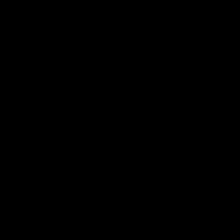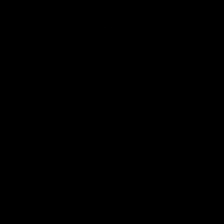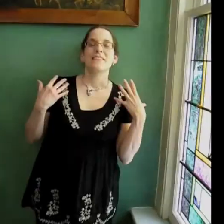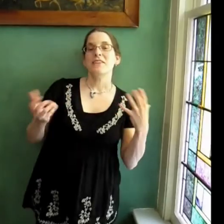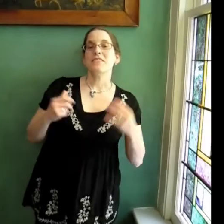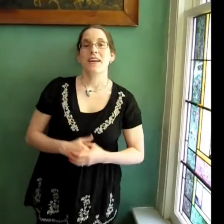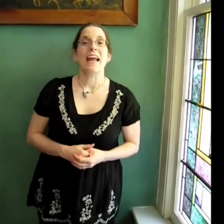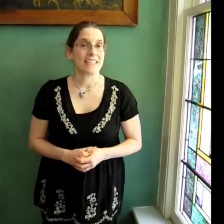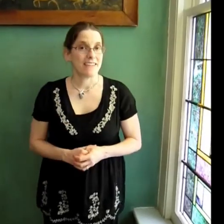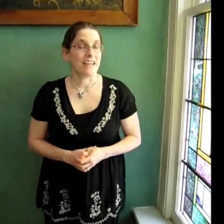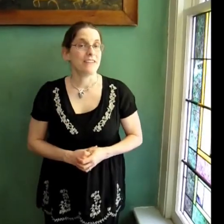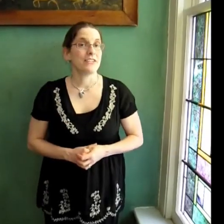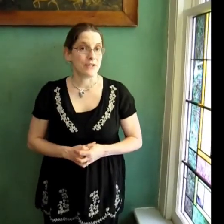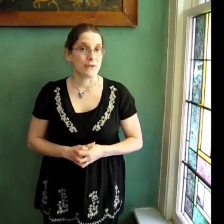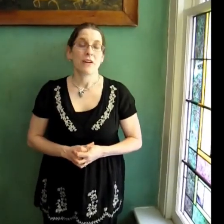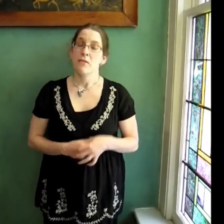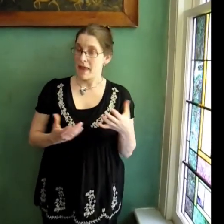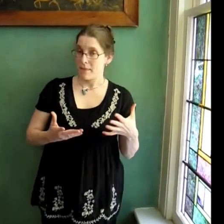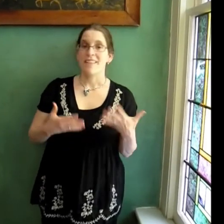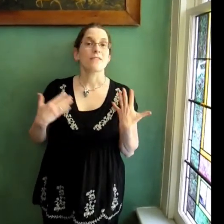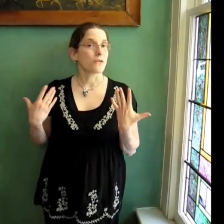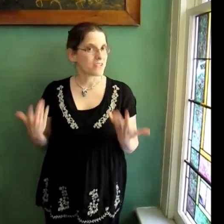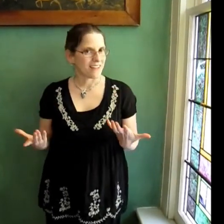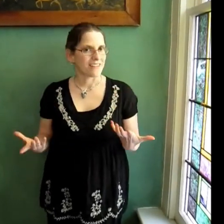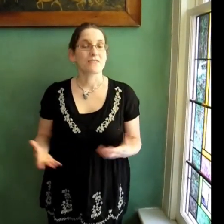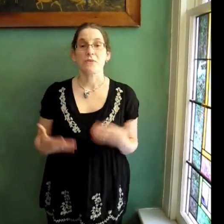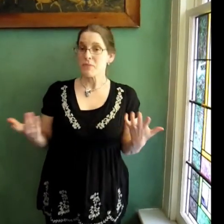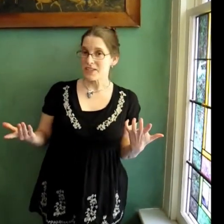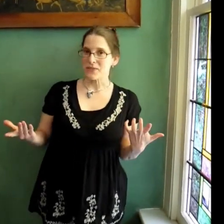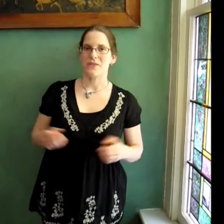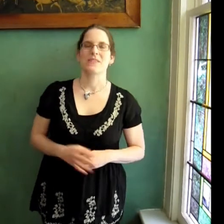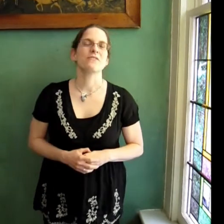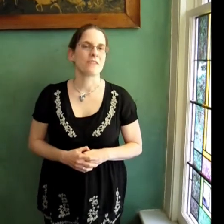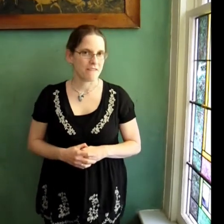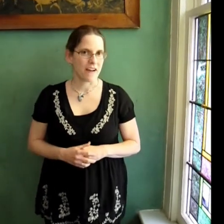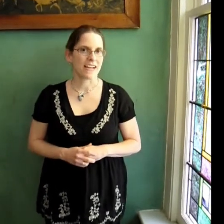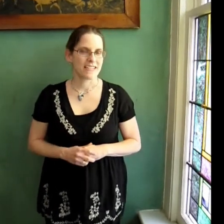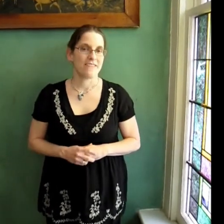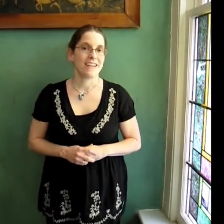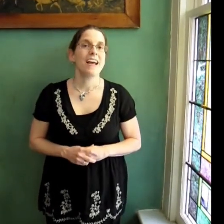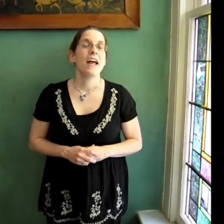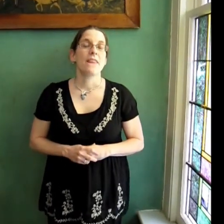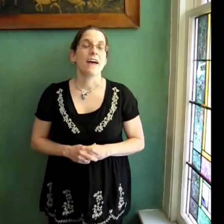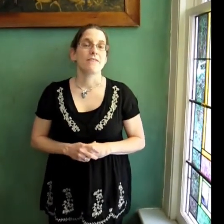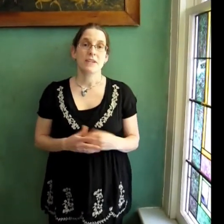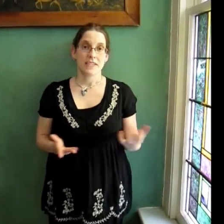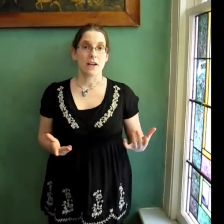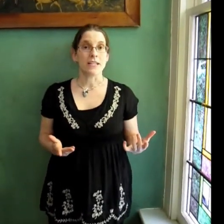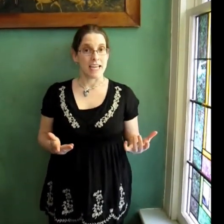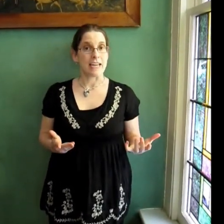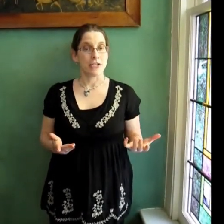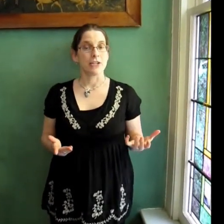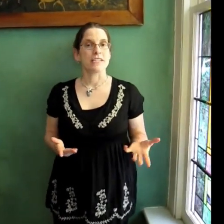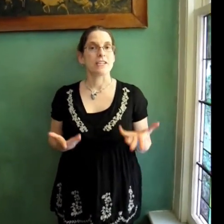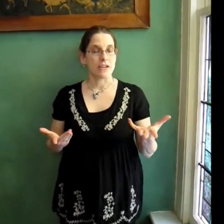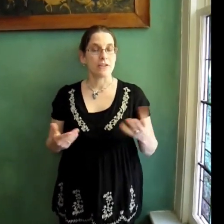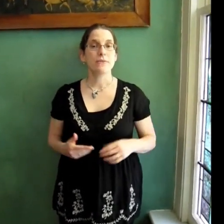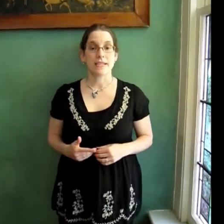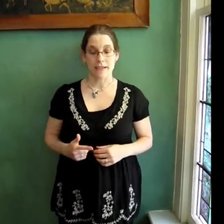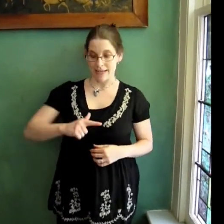So here's a great activity to do with babies or toddlers or preschoolers. It's a really fun activity that focuses on taking turns. And you can use the sign